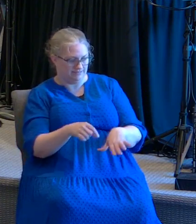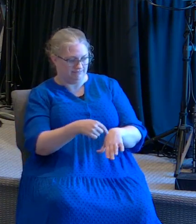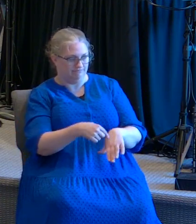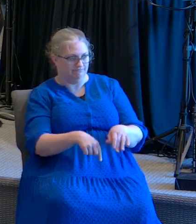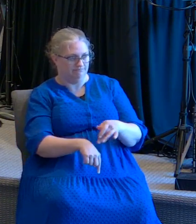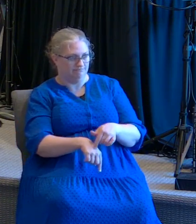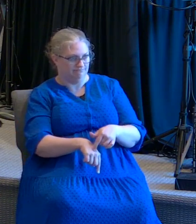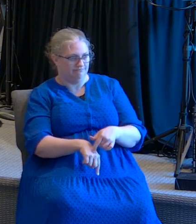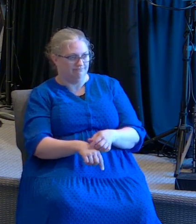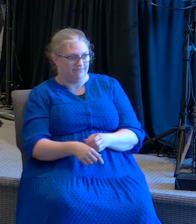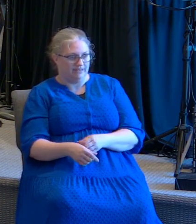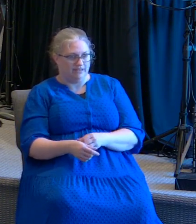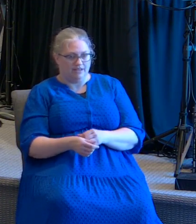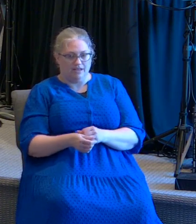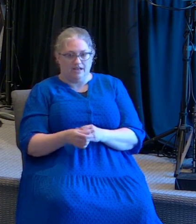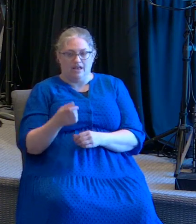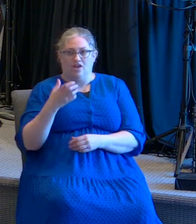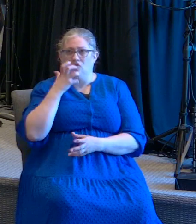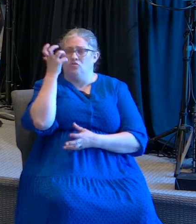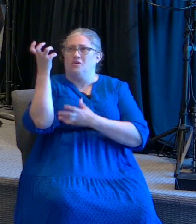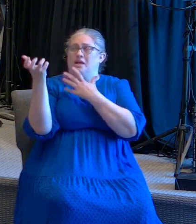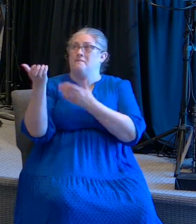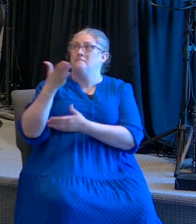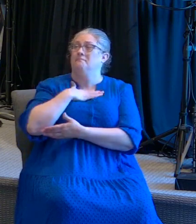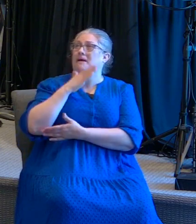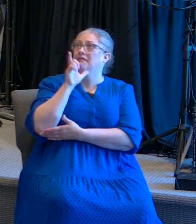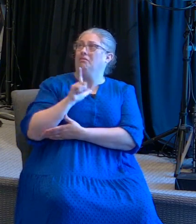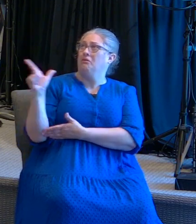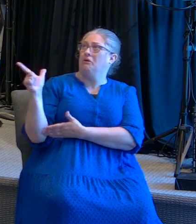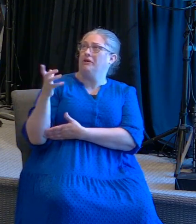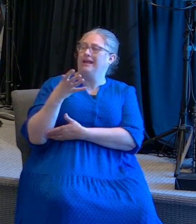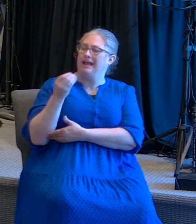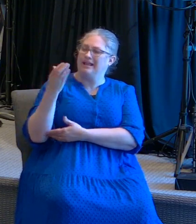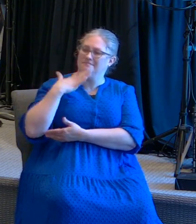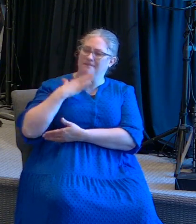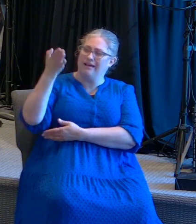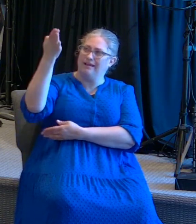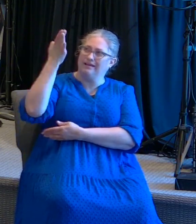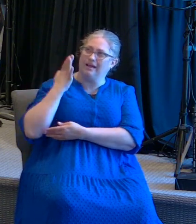and he cried out my lord and my god and he said